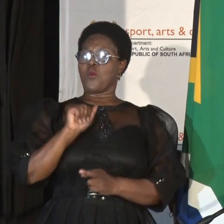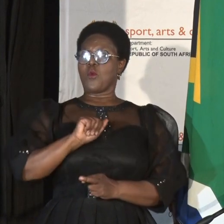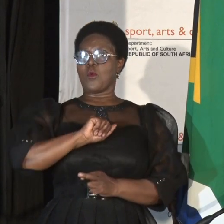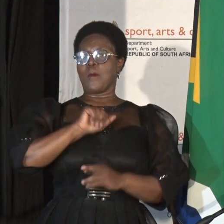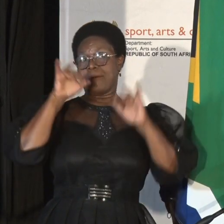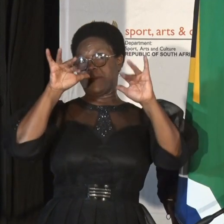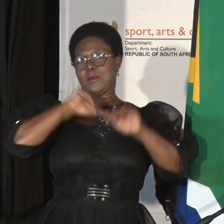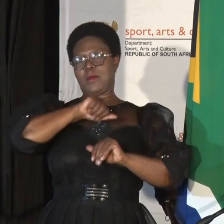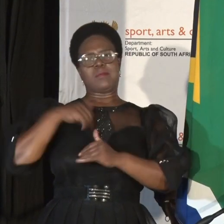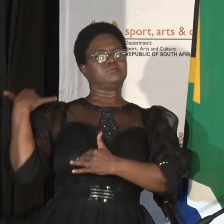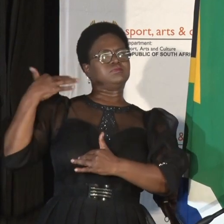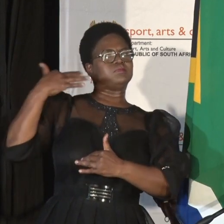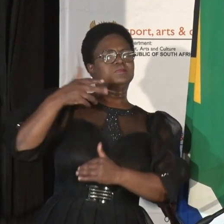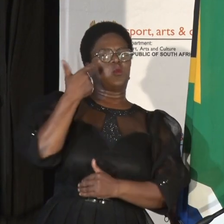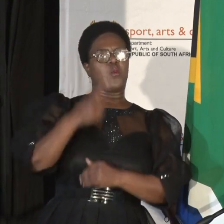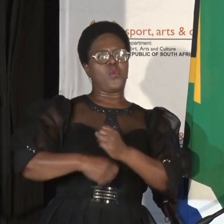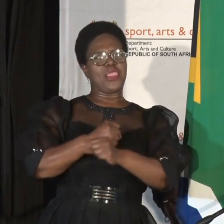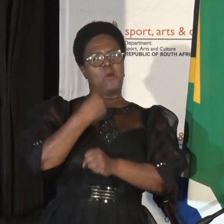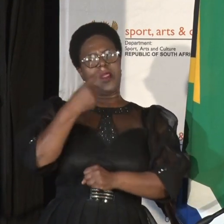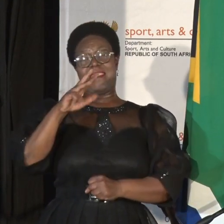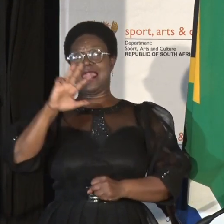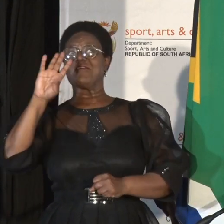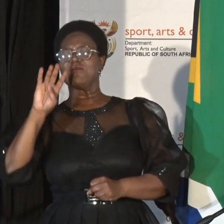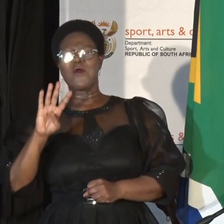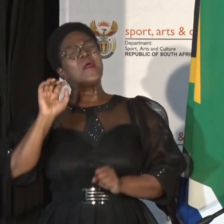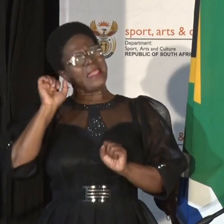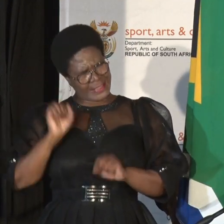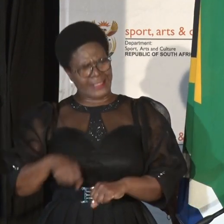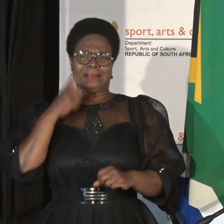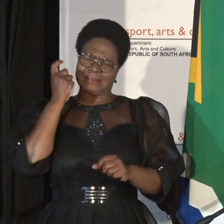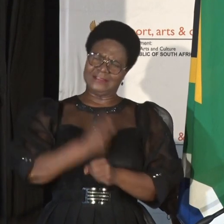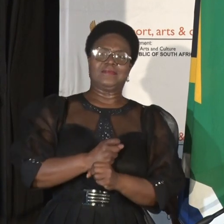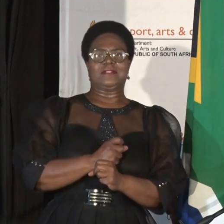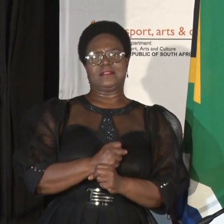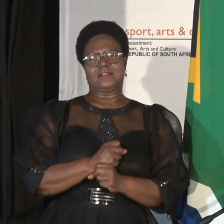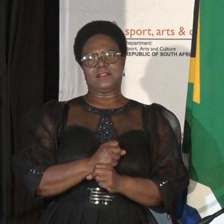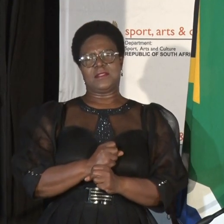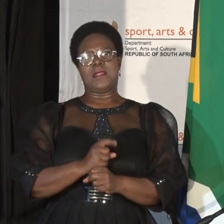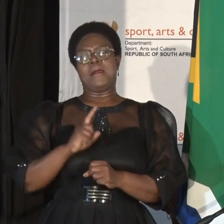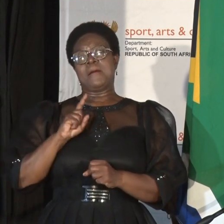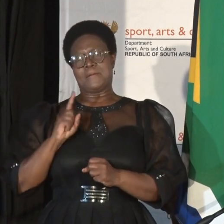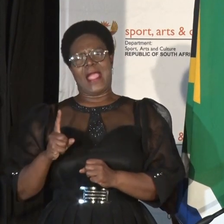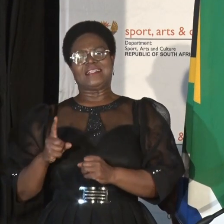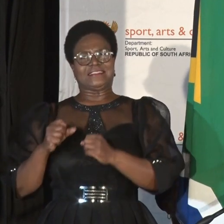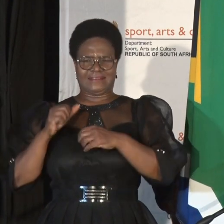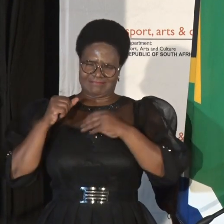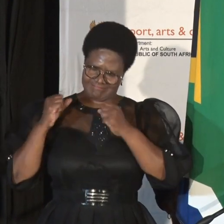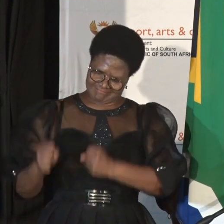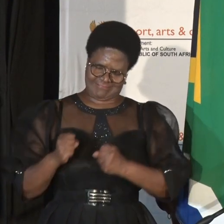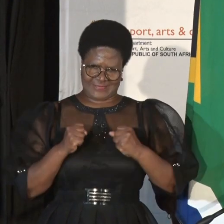1994 that in spite of our difficulties we face as a people he remains a pillar of hope.